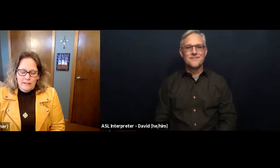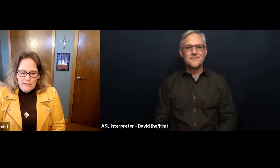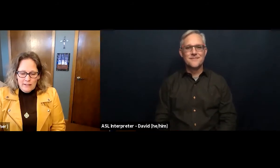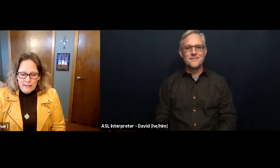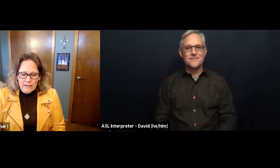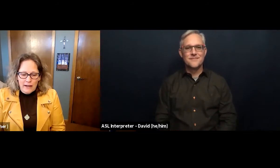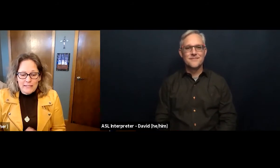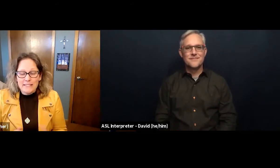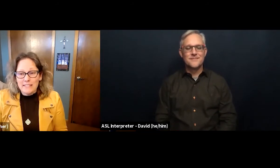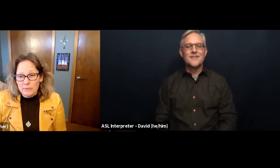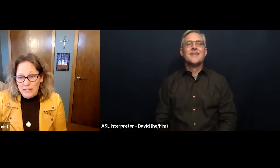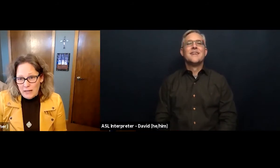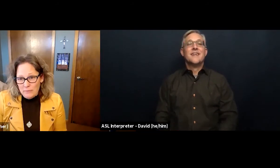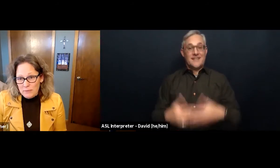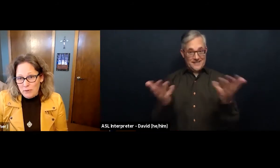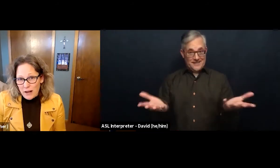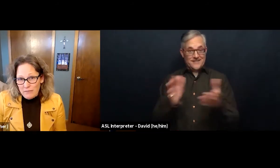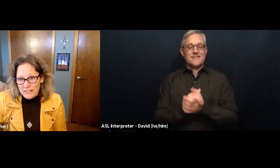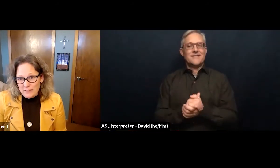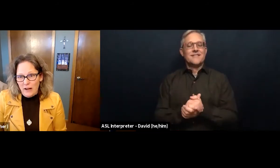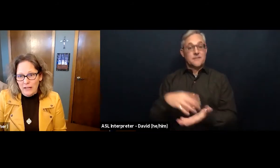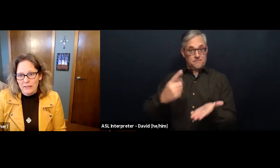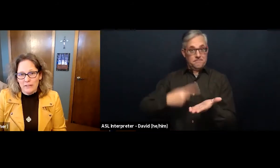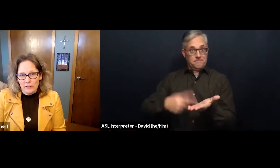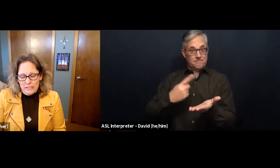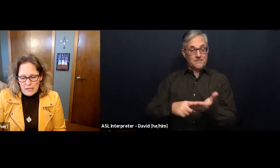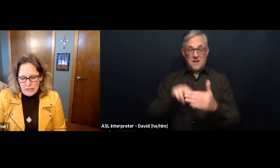And sometimes prophets are kind of irritating.